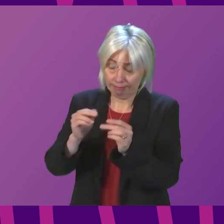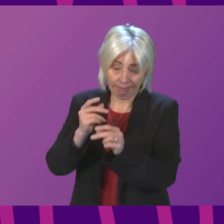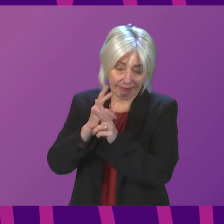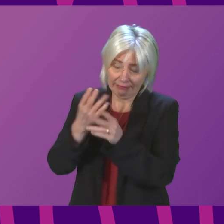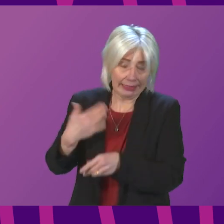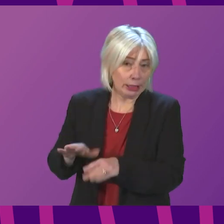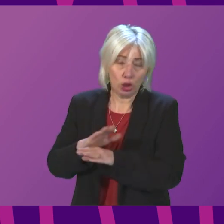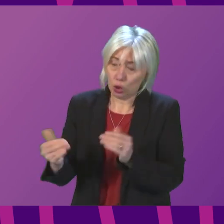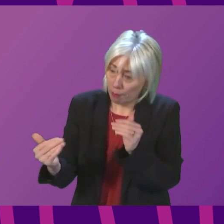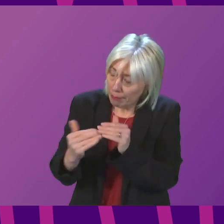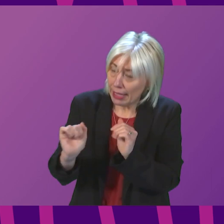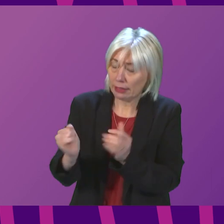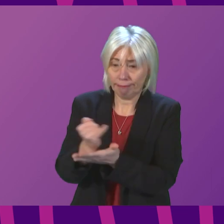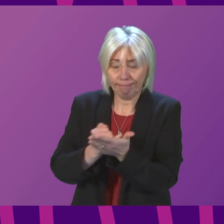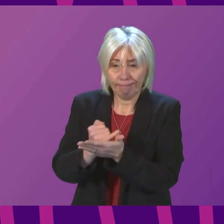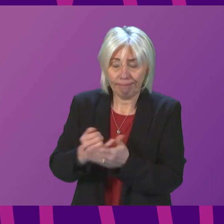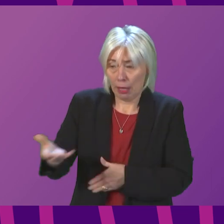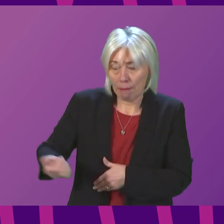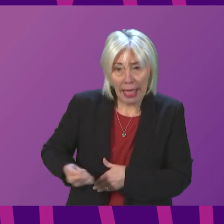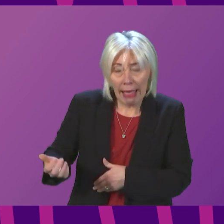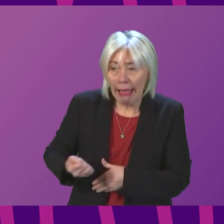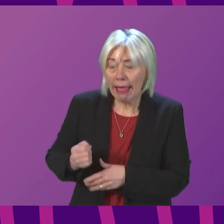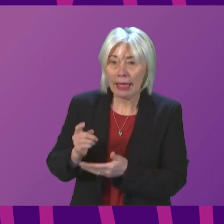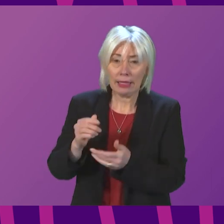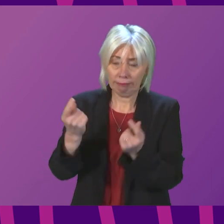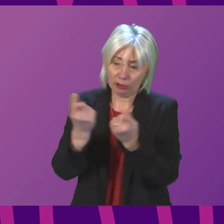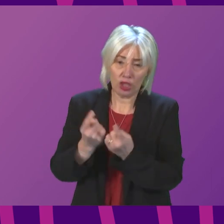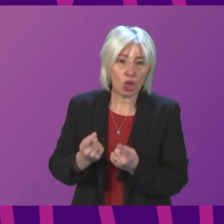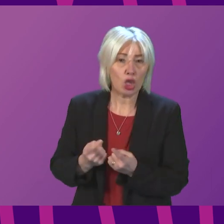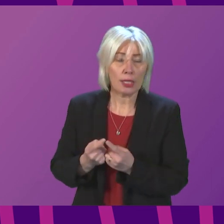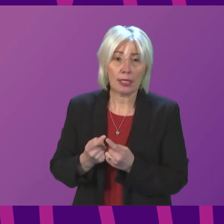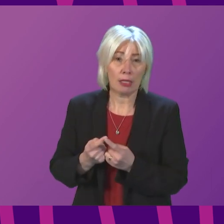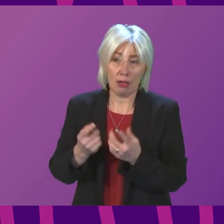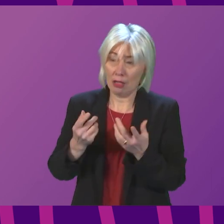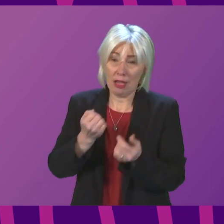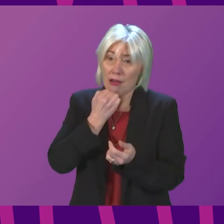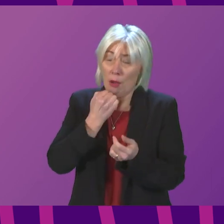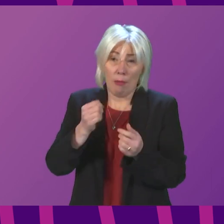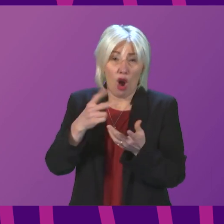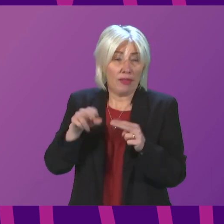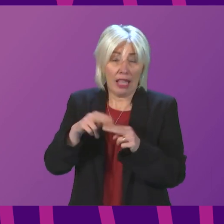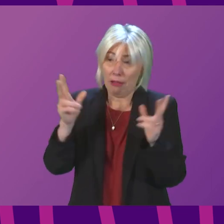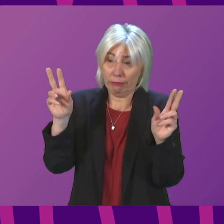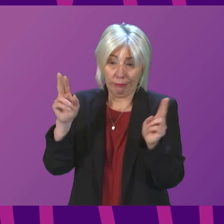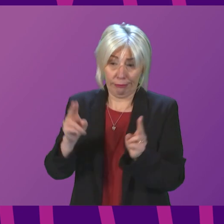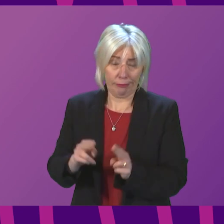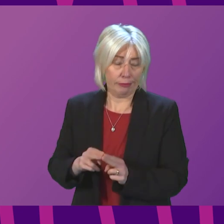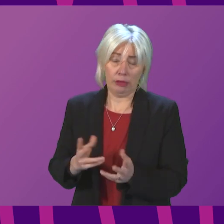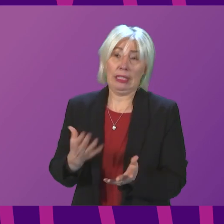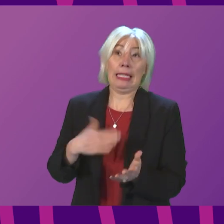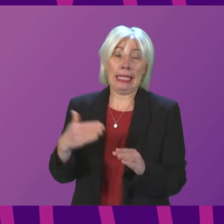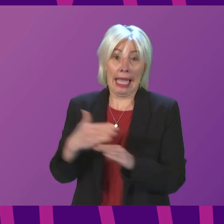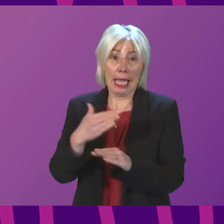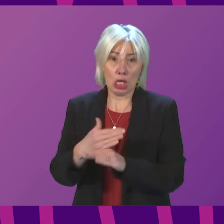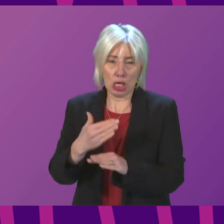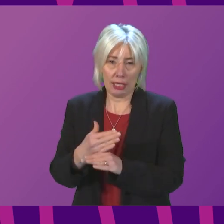pay and conditions and a staffing workforce that has been hollowed out and cannot wait for action. There is also a frightening